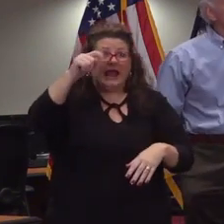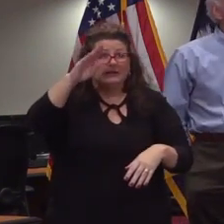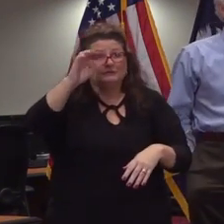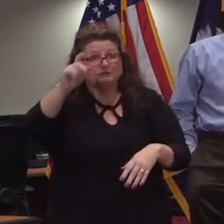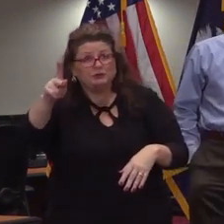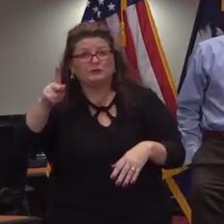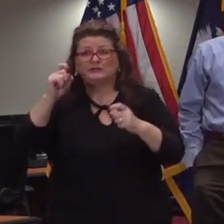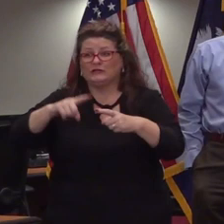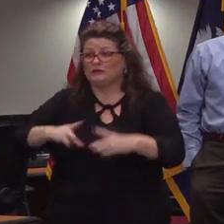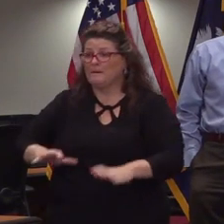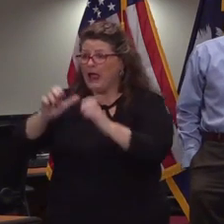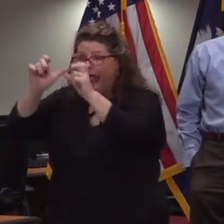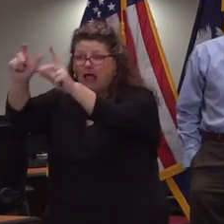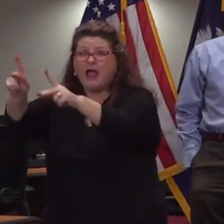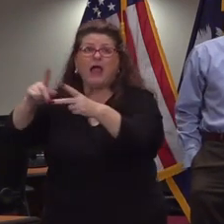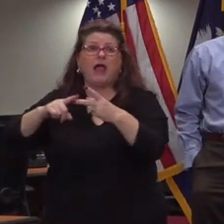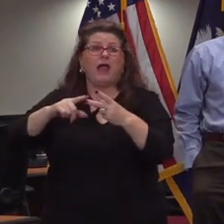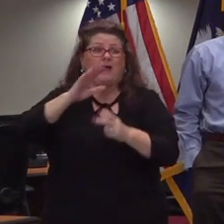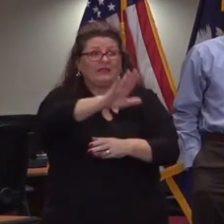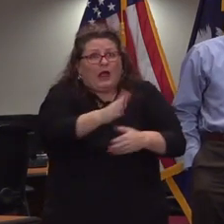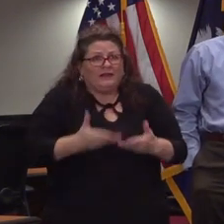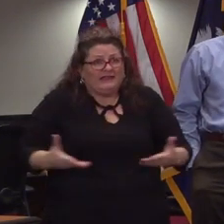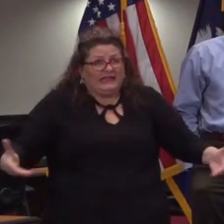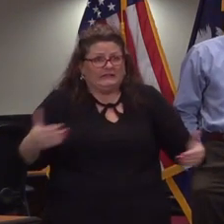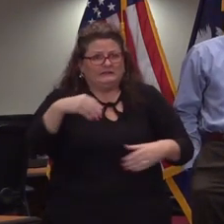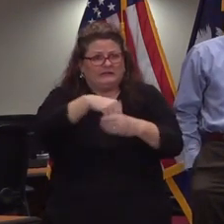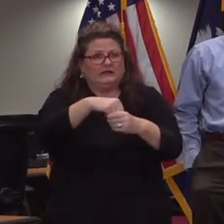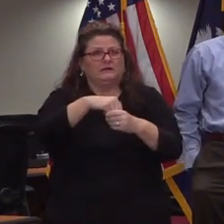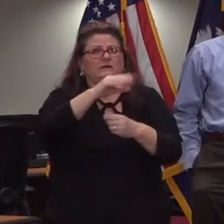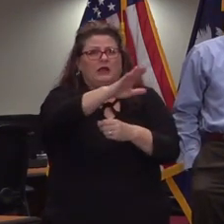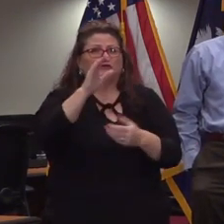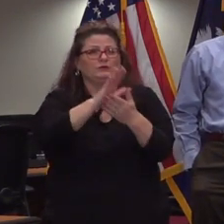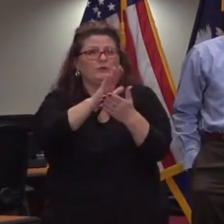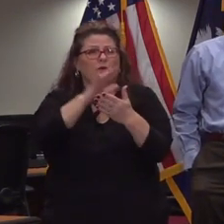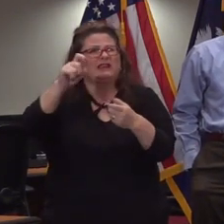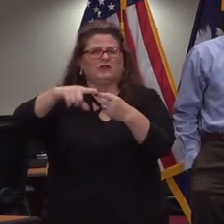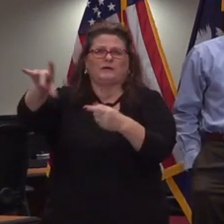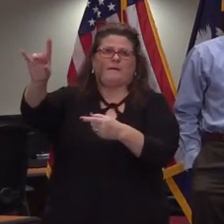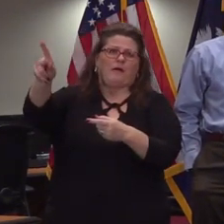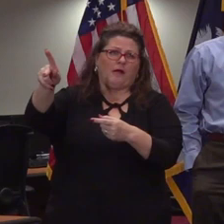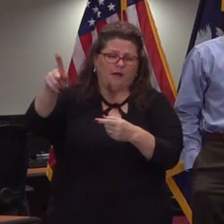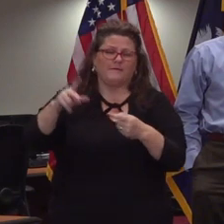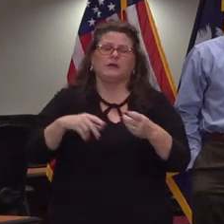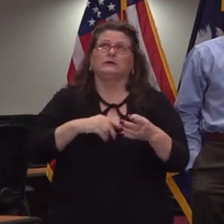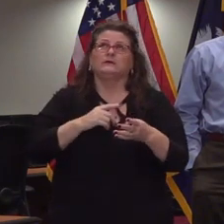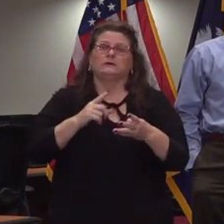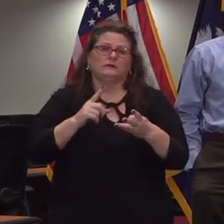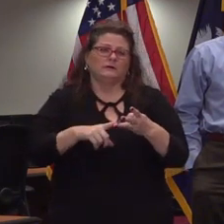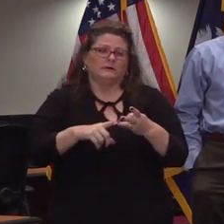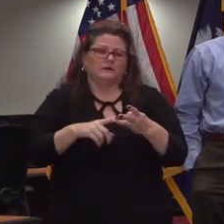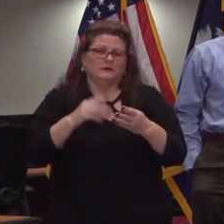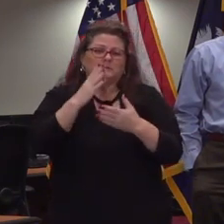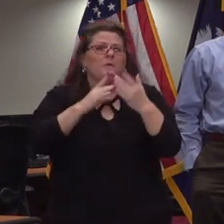can get ready for the next year some of their personal belongings are at school so that will be one of the main things that need to happen um there's some